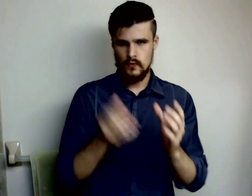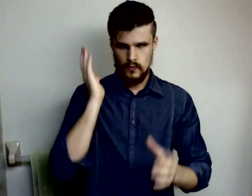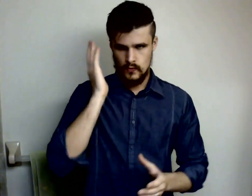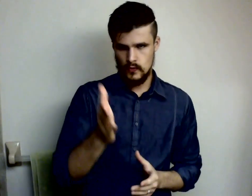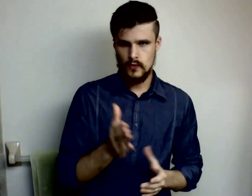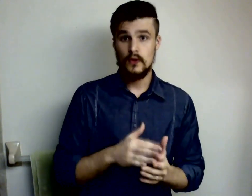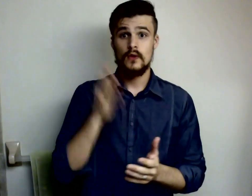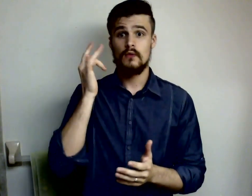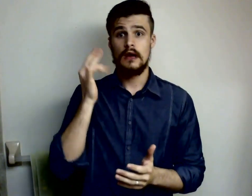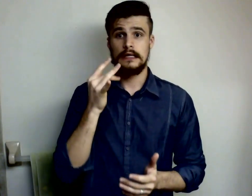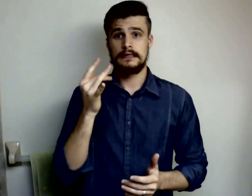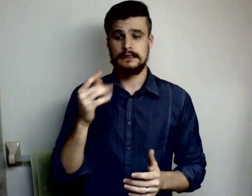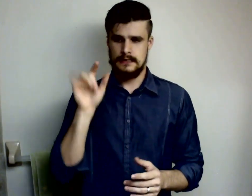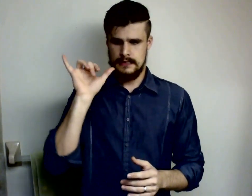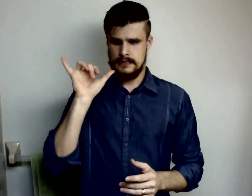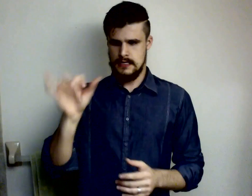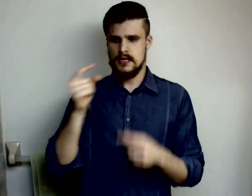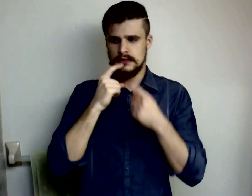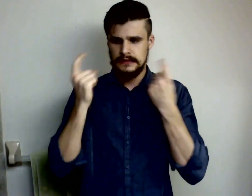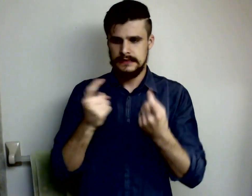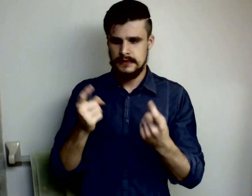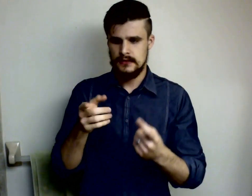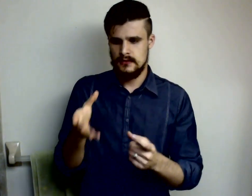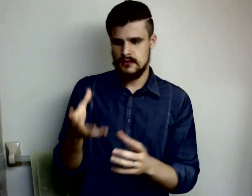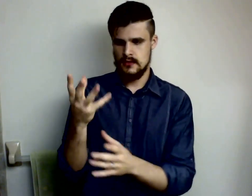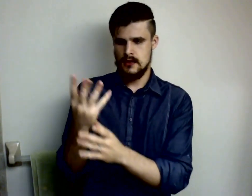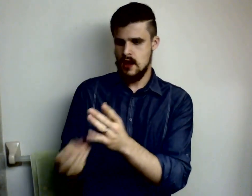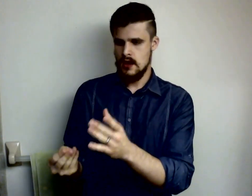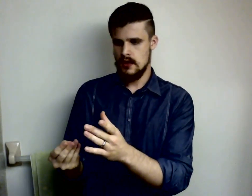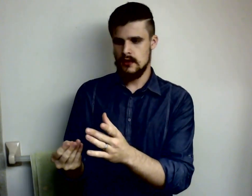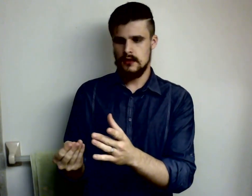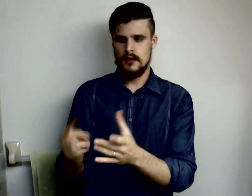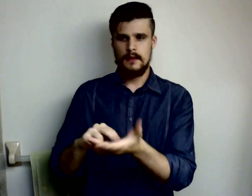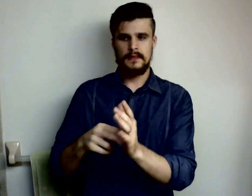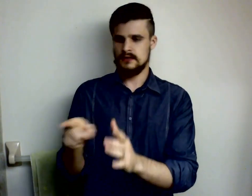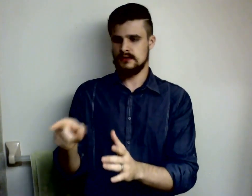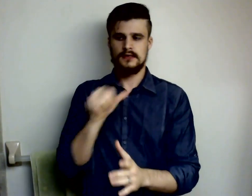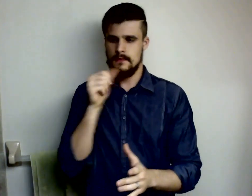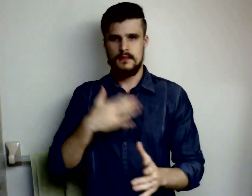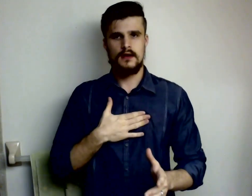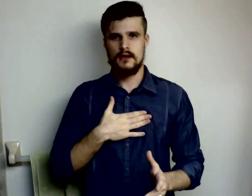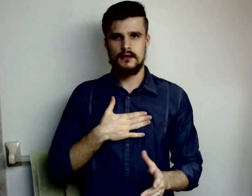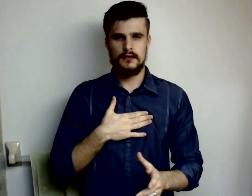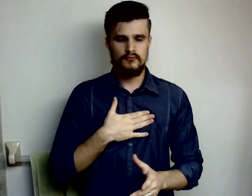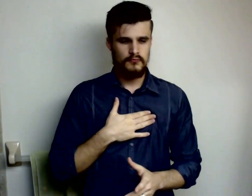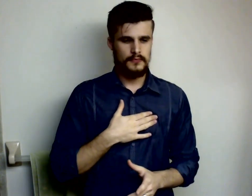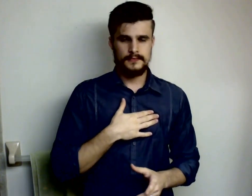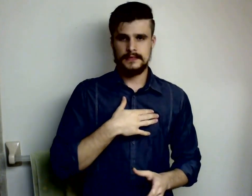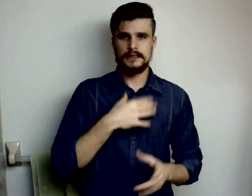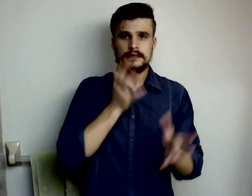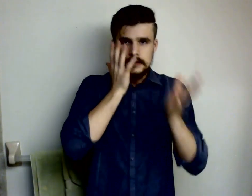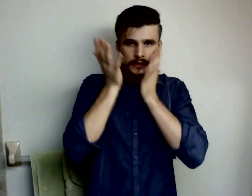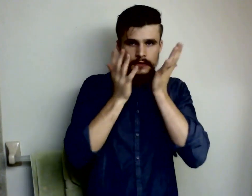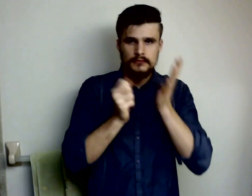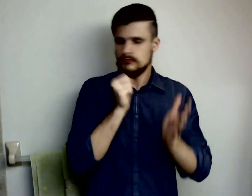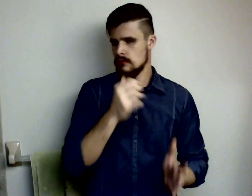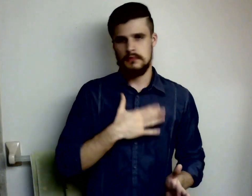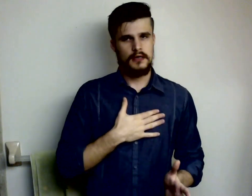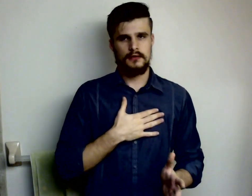is no longer my own the shame is no longer my own here is reality number one if your